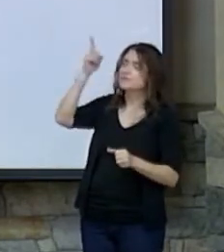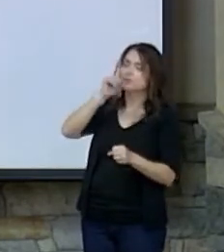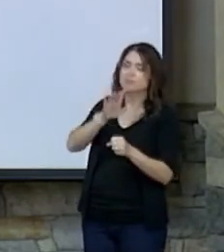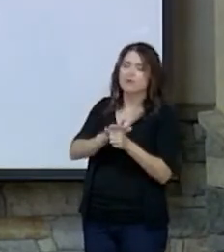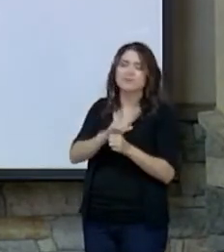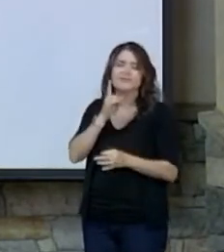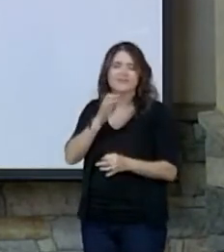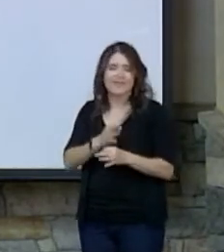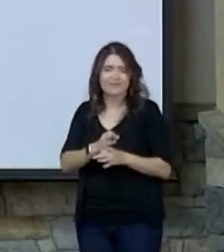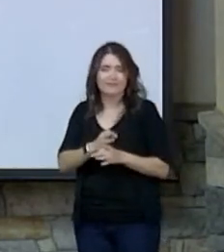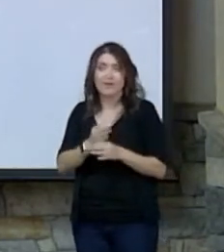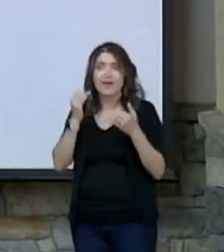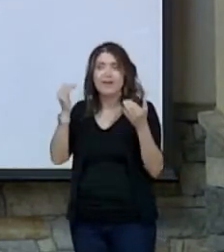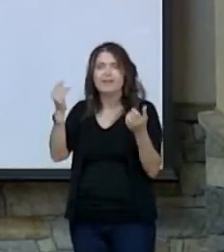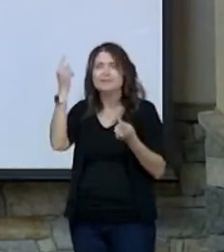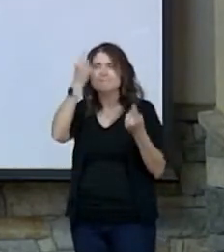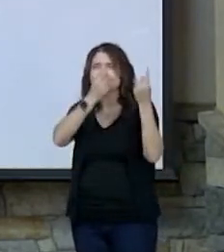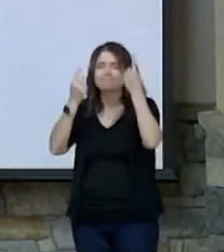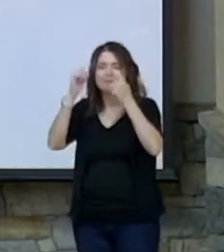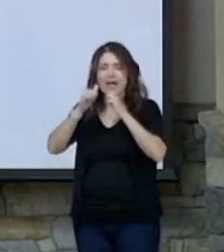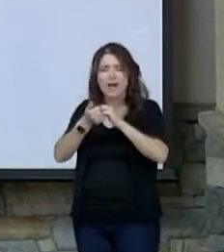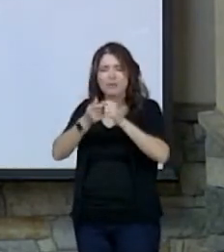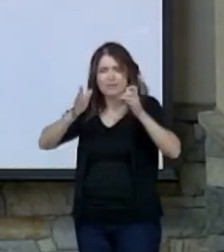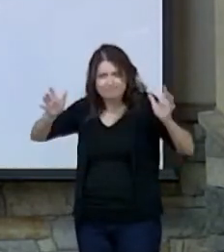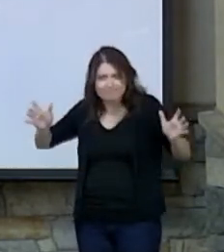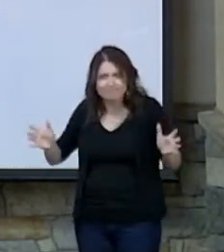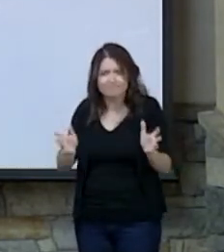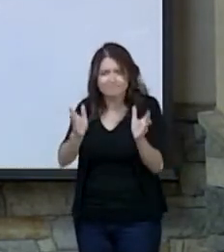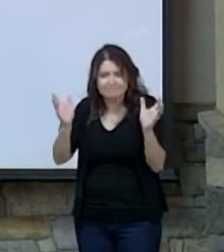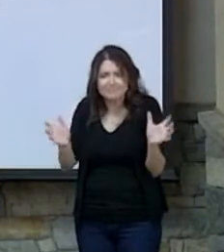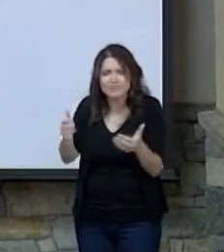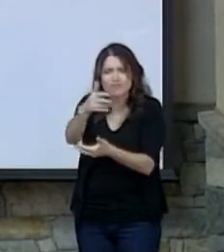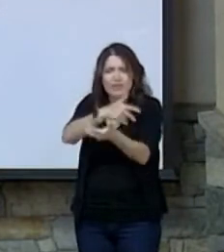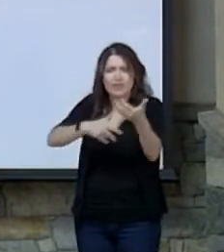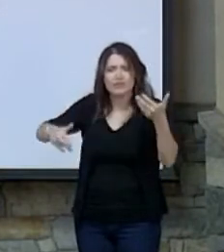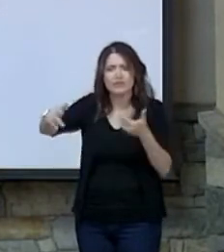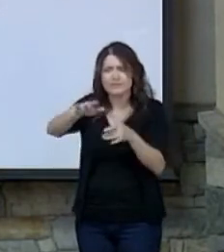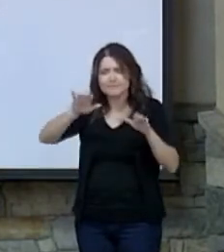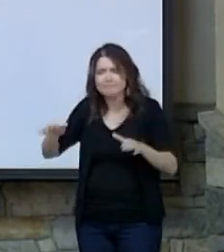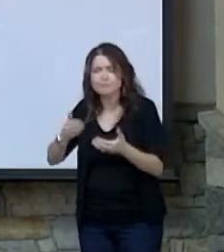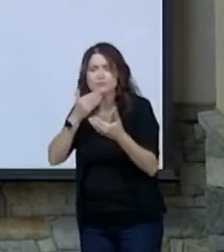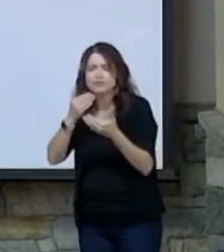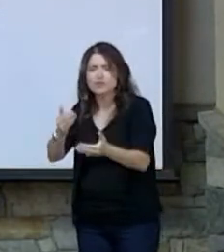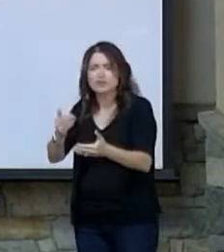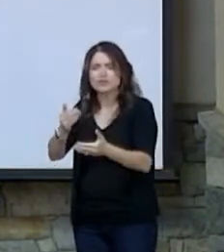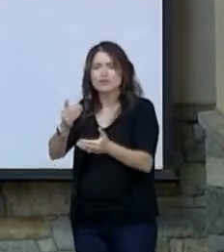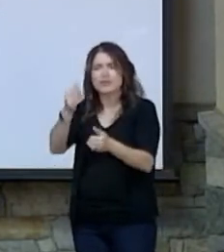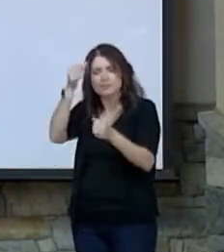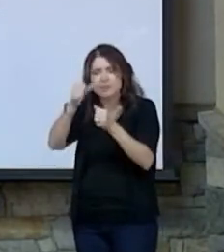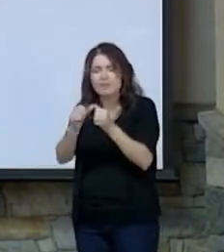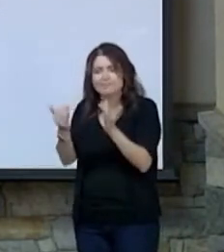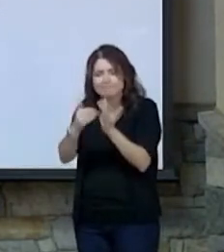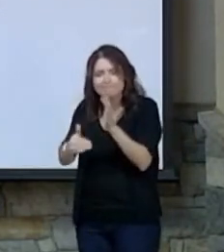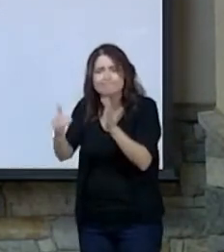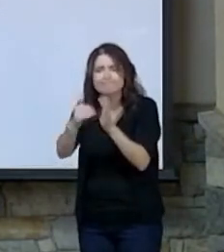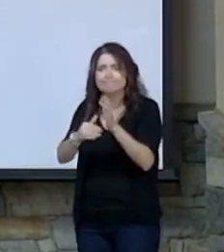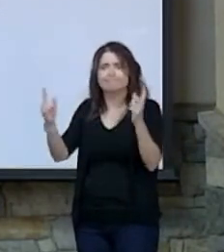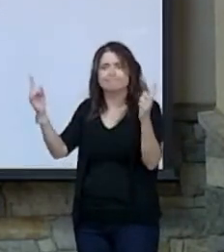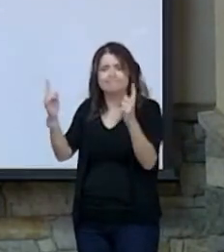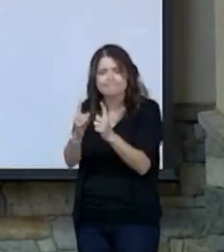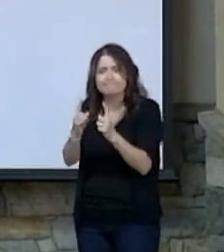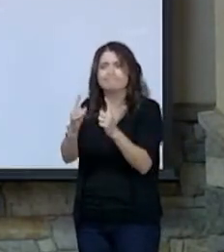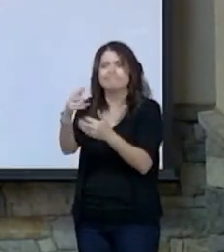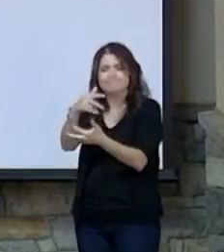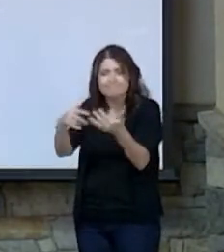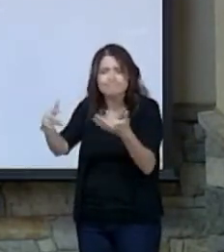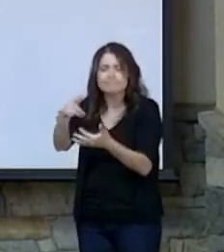how to stir up one another to love and good works, not neglecting to meet together as is the habit of some, but encouraging one